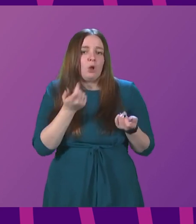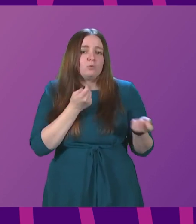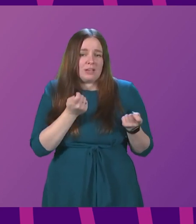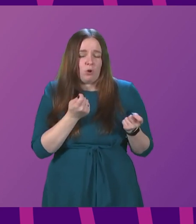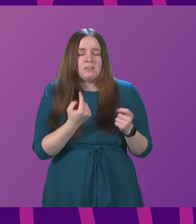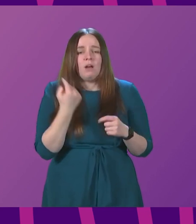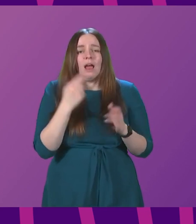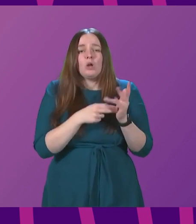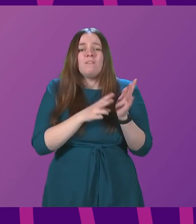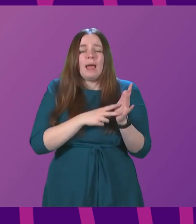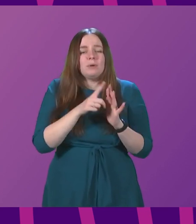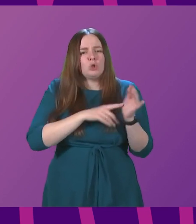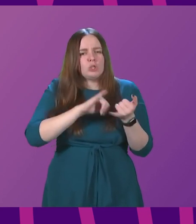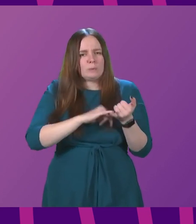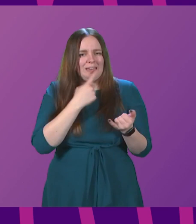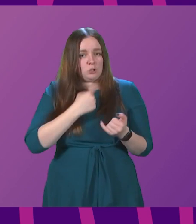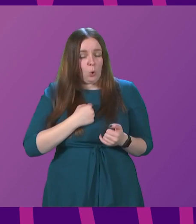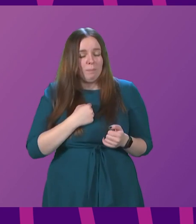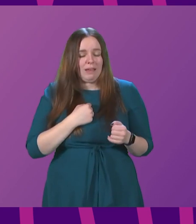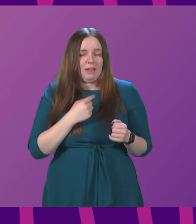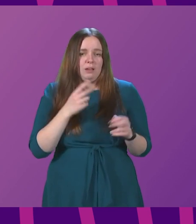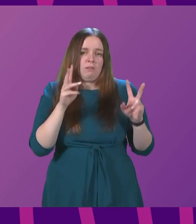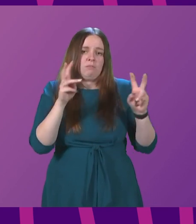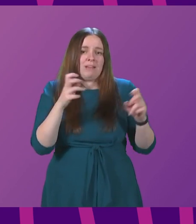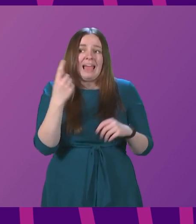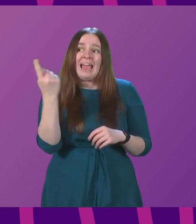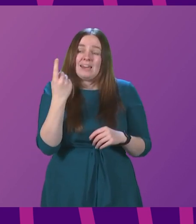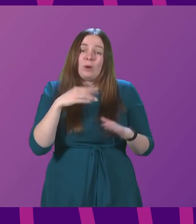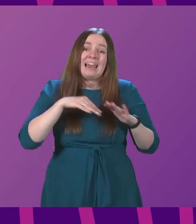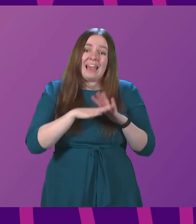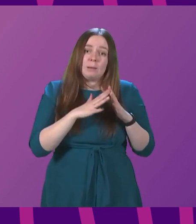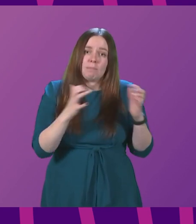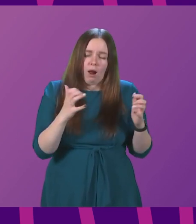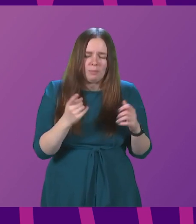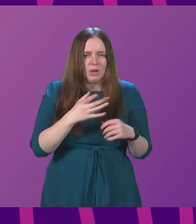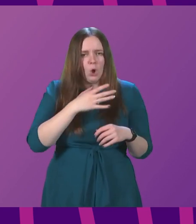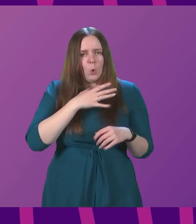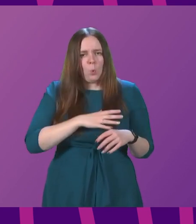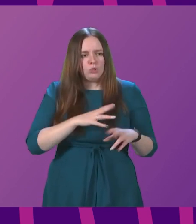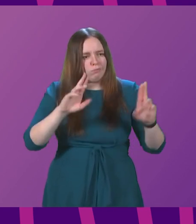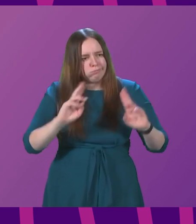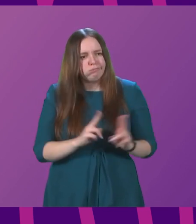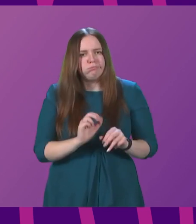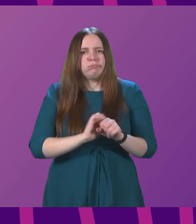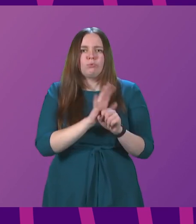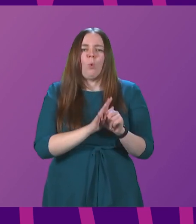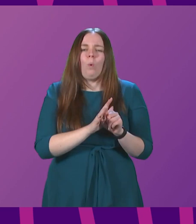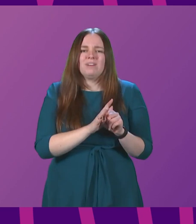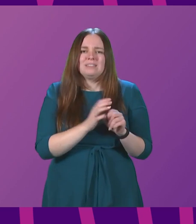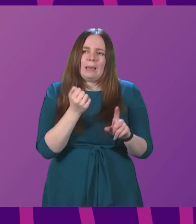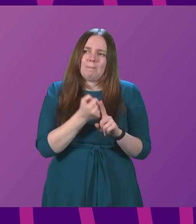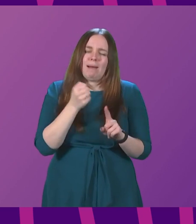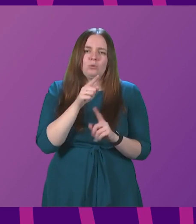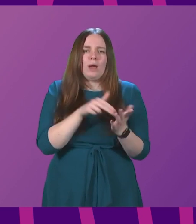John Swinney told me in the Chamber that, and I quote, anybody who comes to Parliament and seeks to diminish Covid's enormous impact on our National Health